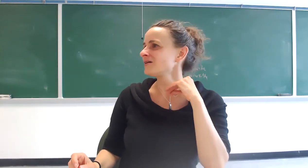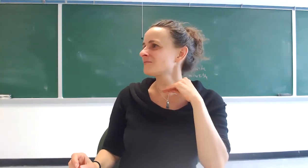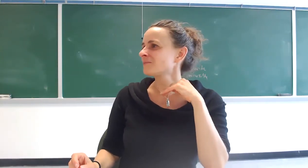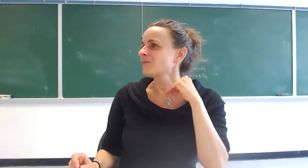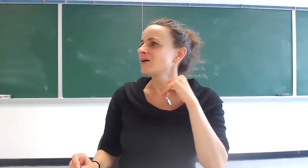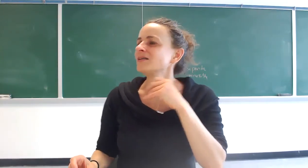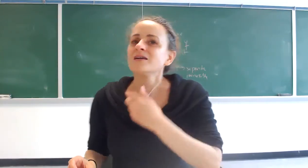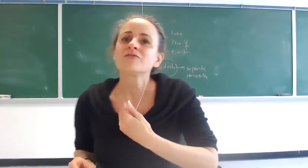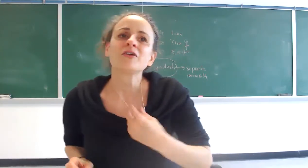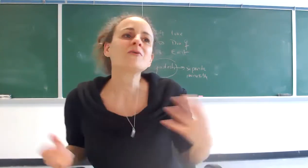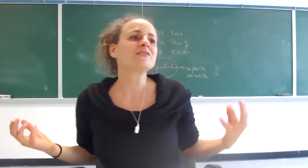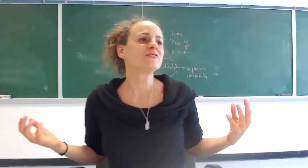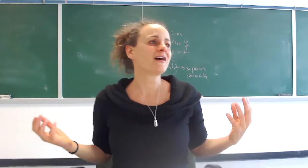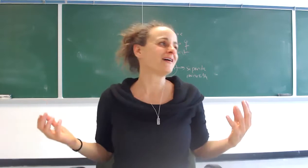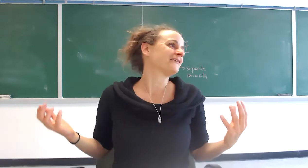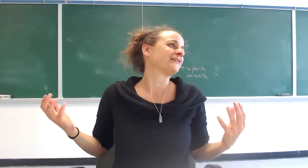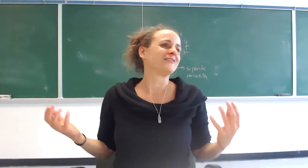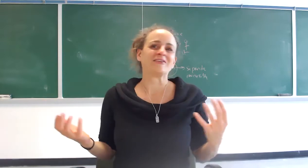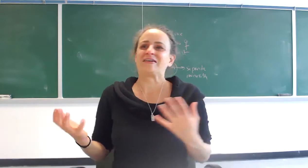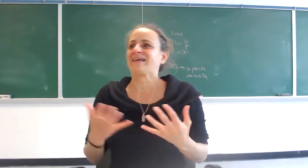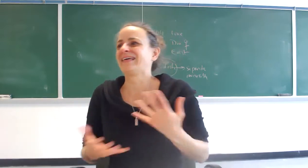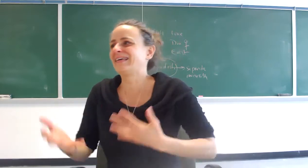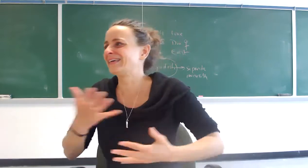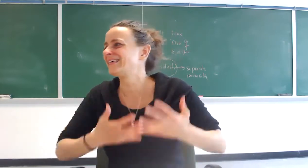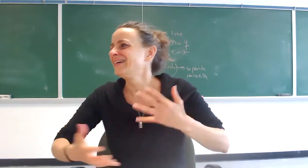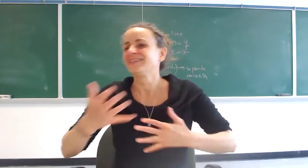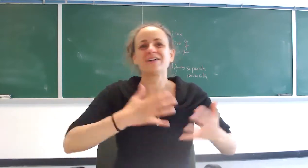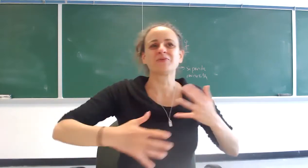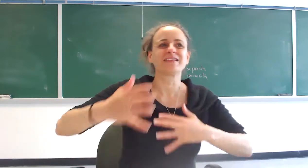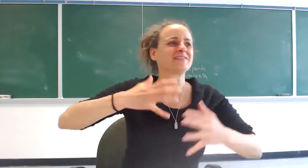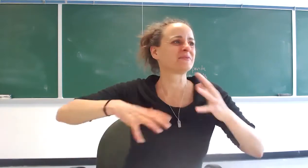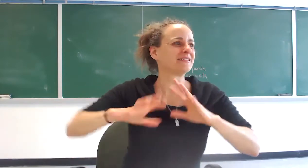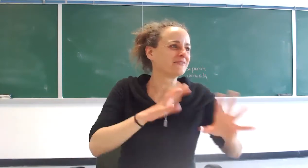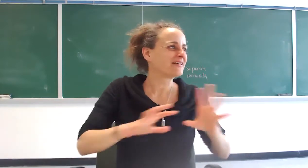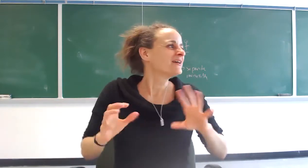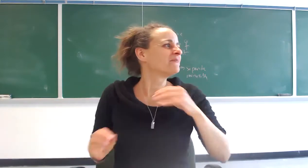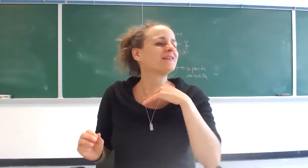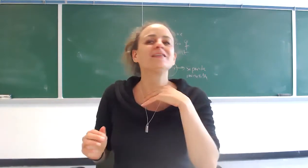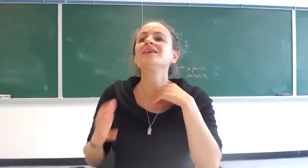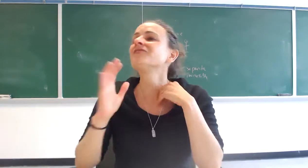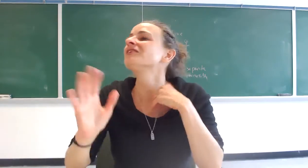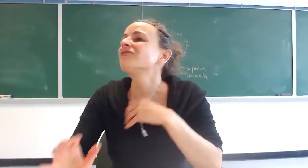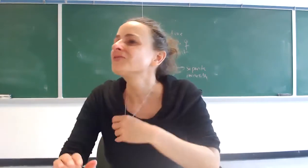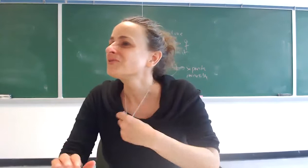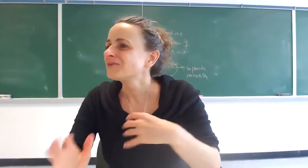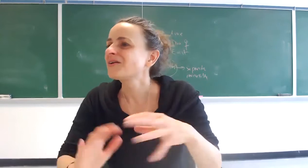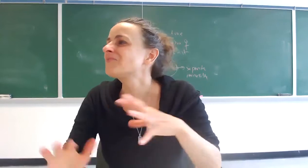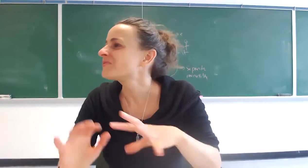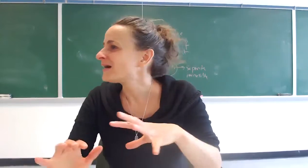right if you're not willing to die ah then you know that point has been right but even if you compromise